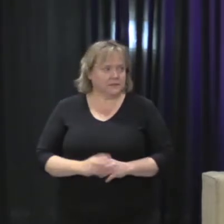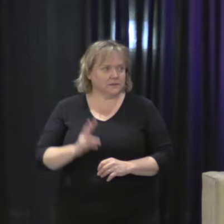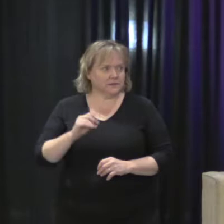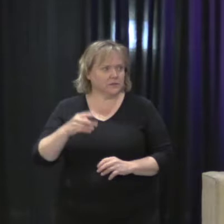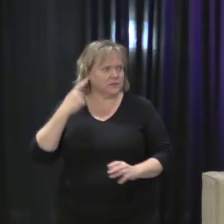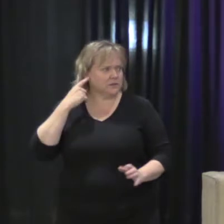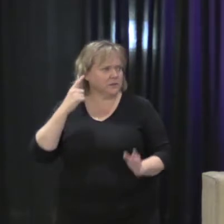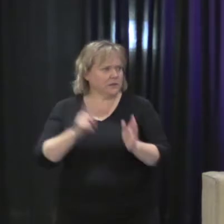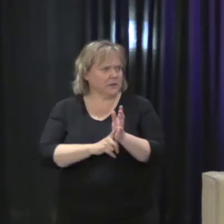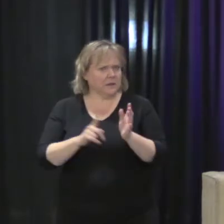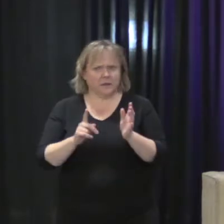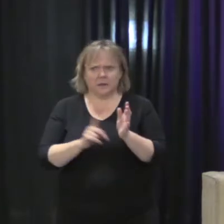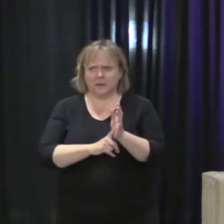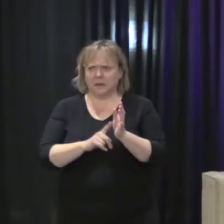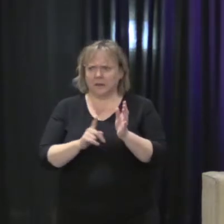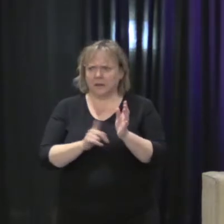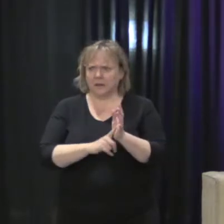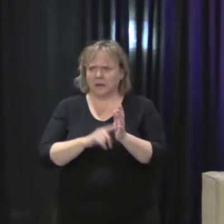Is this an alarm?